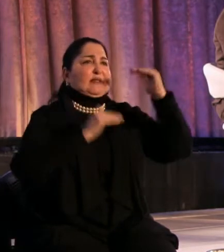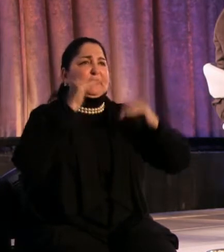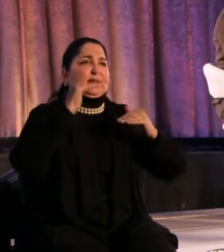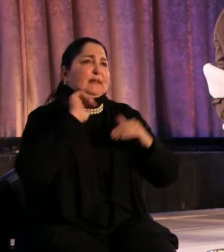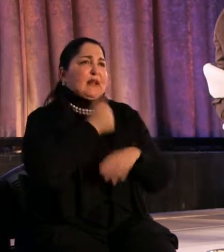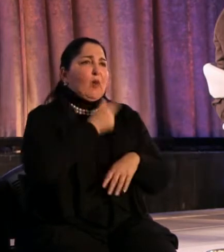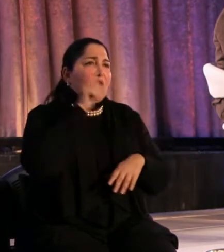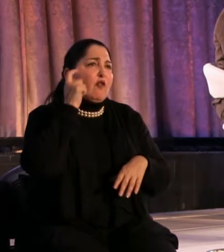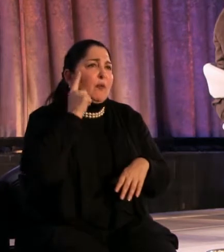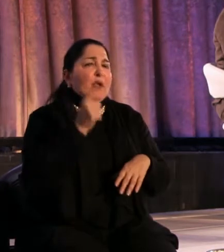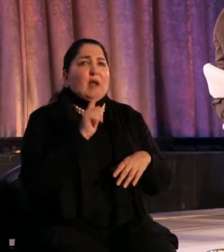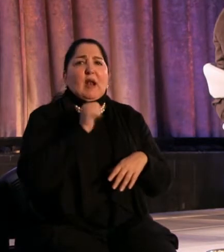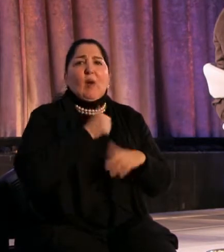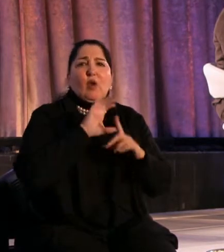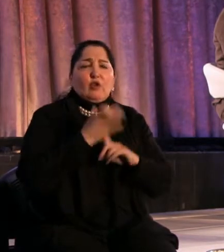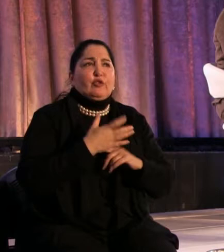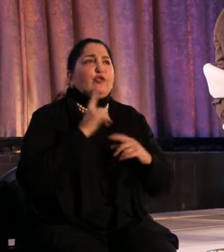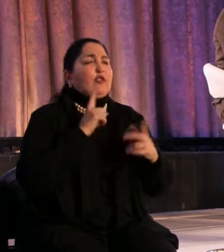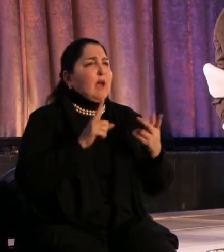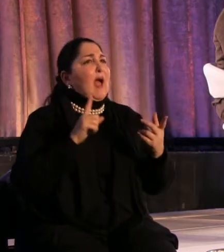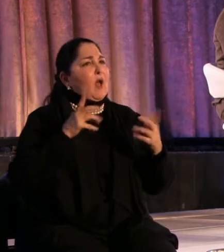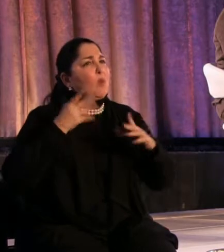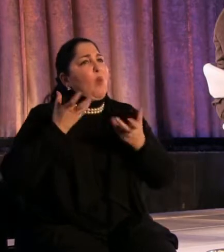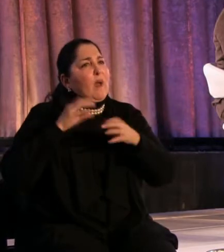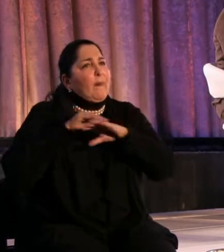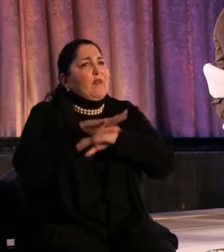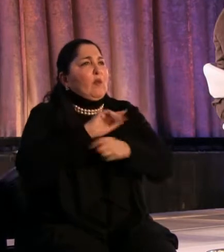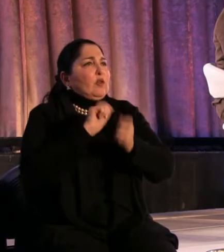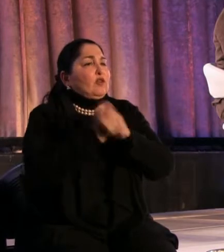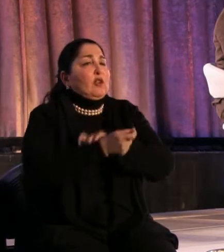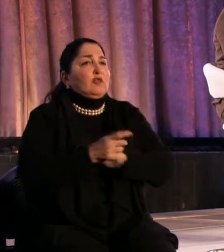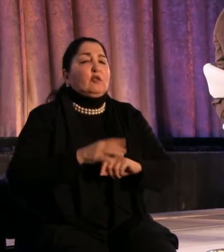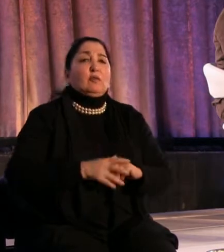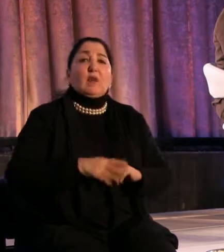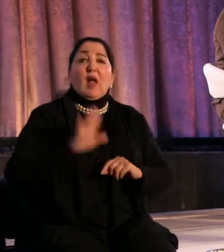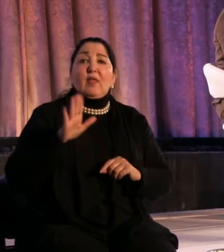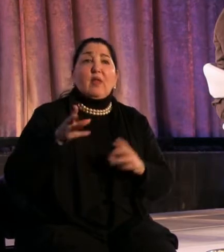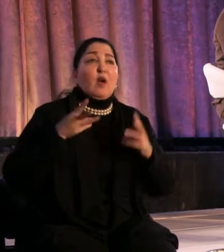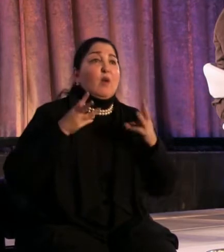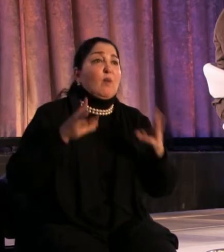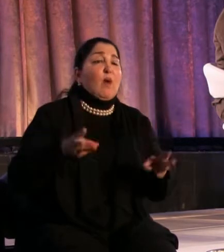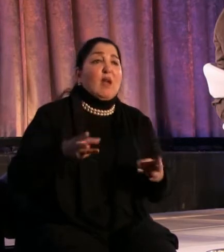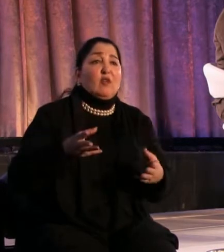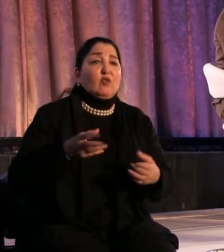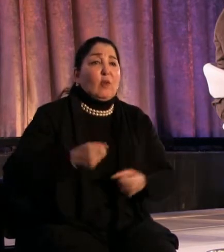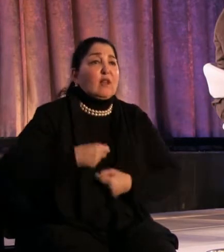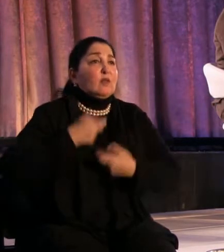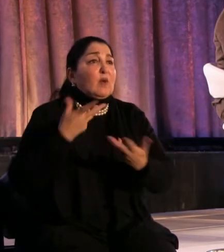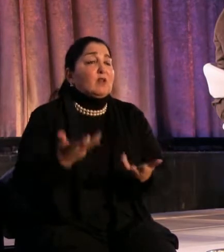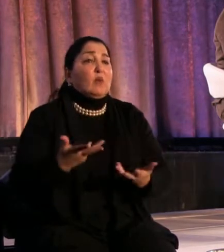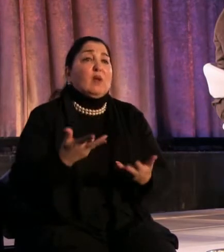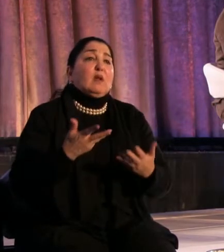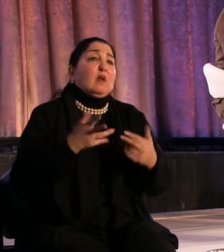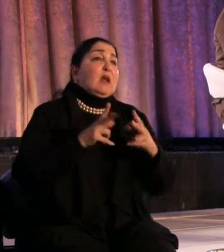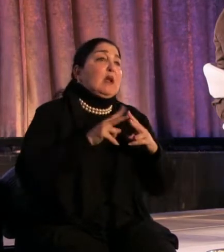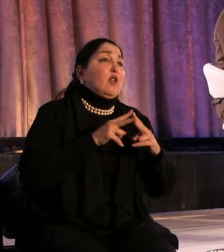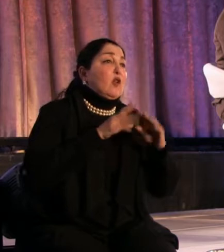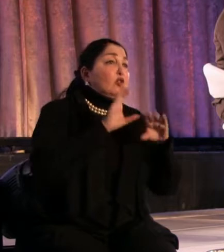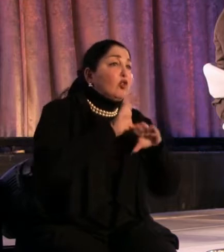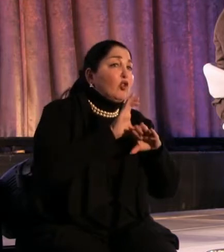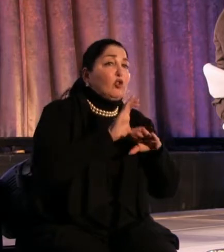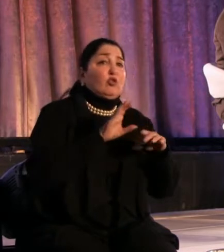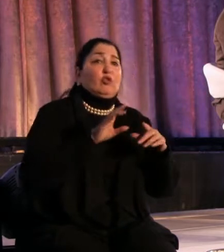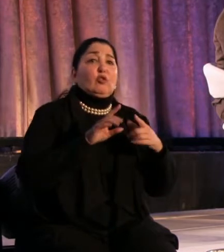And they, their outlet was either a barn dance or a church or a radio.